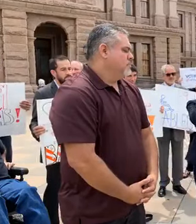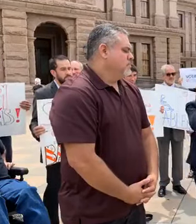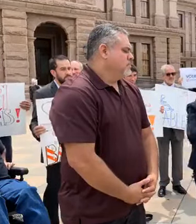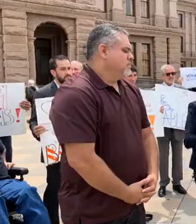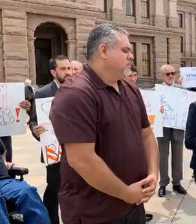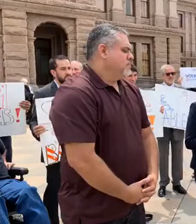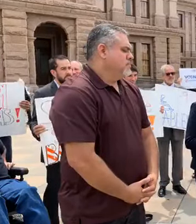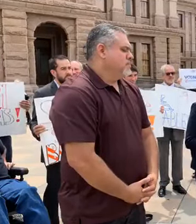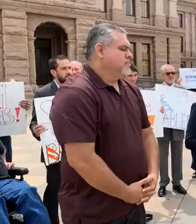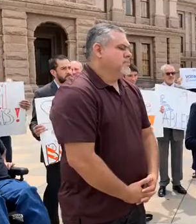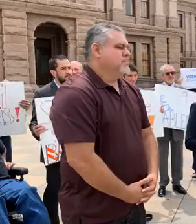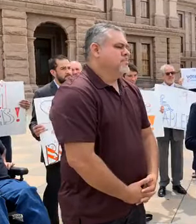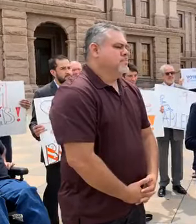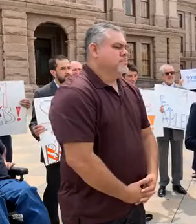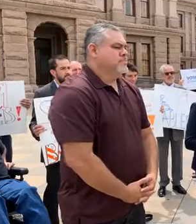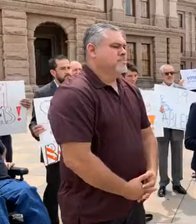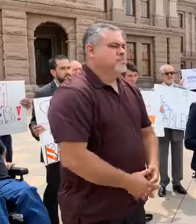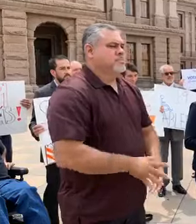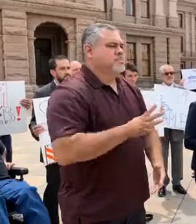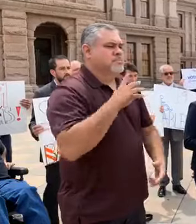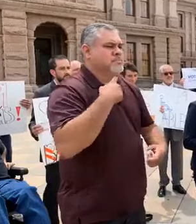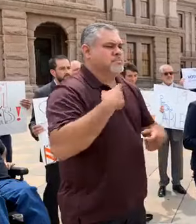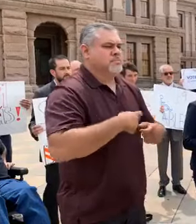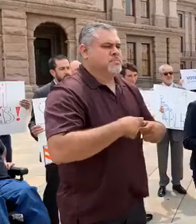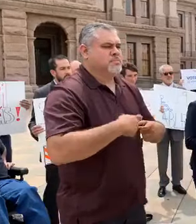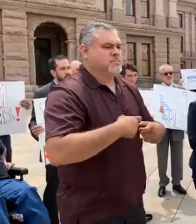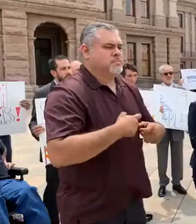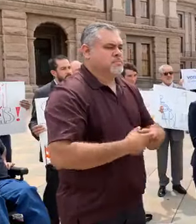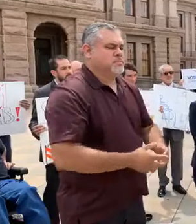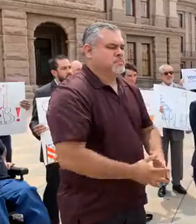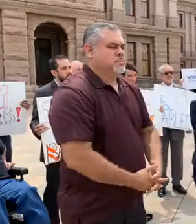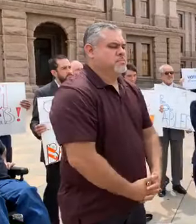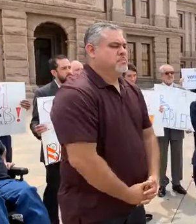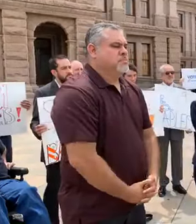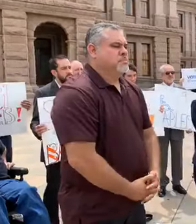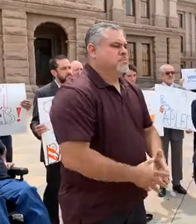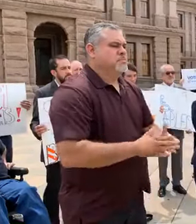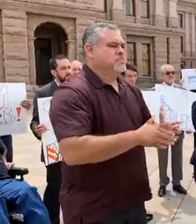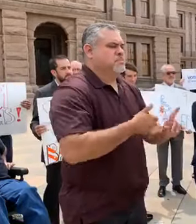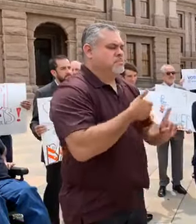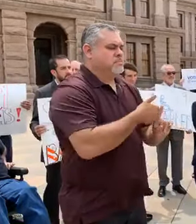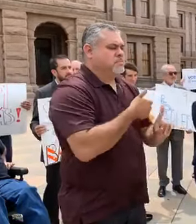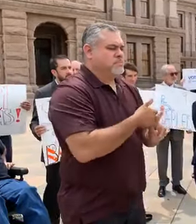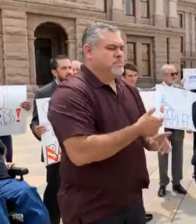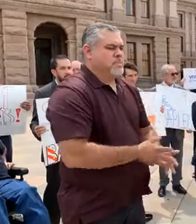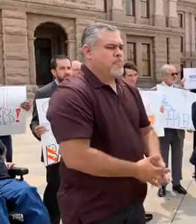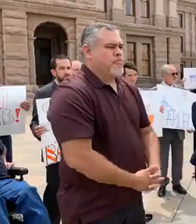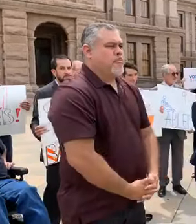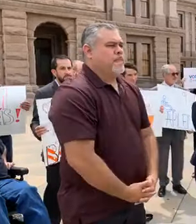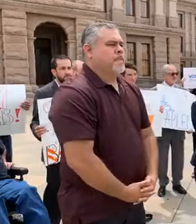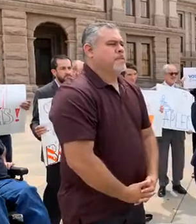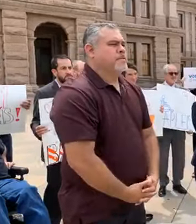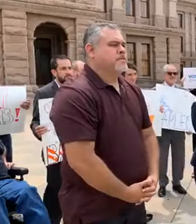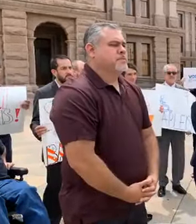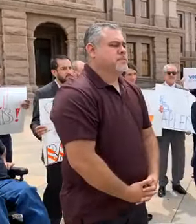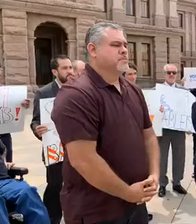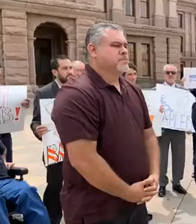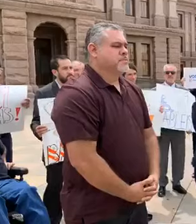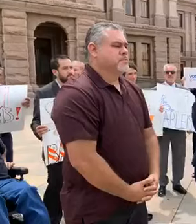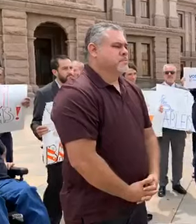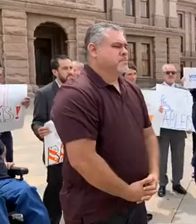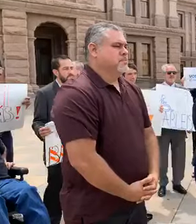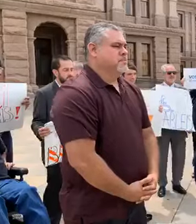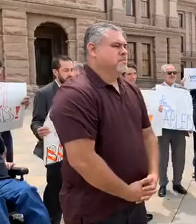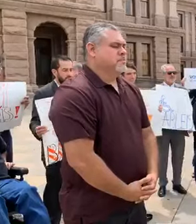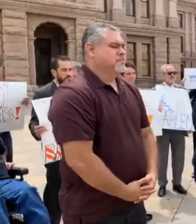My name is Sarayma Pelayas, and I'm representing Texas Freedom Network, a not con excepción del Movimiento Popular,